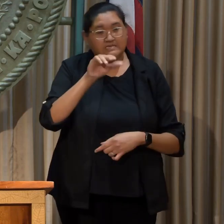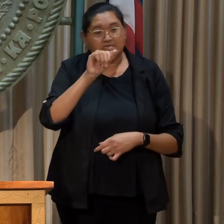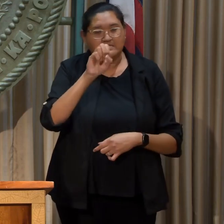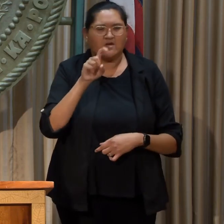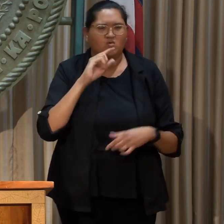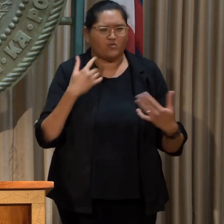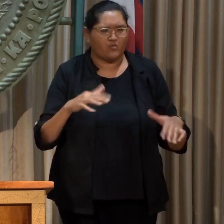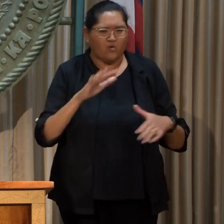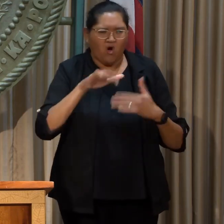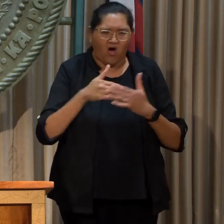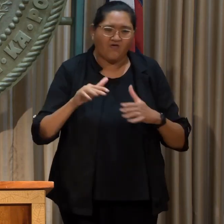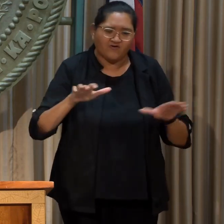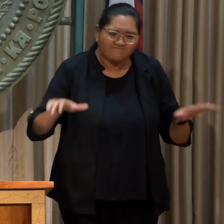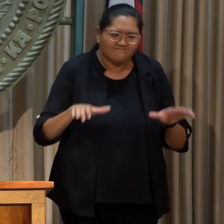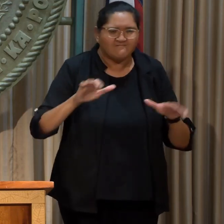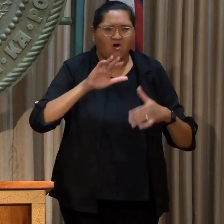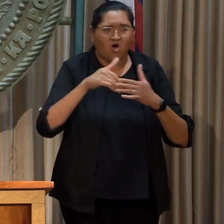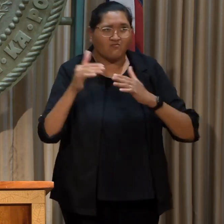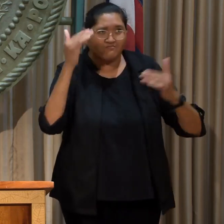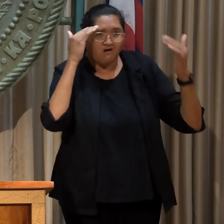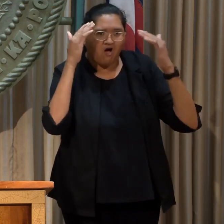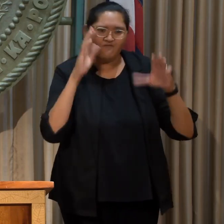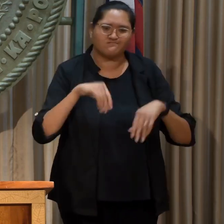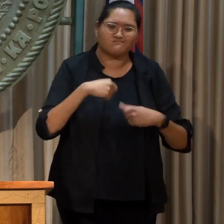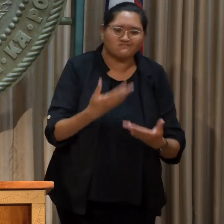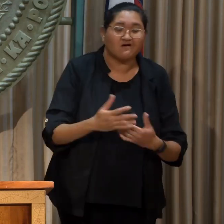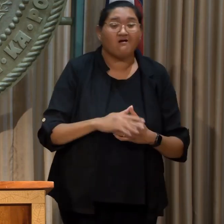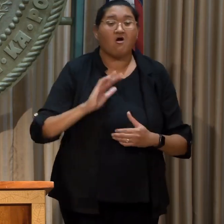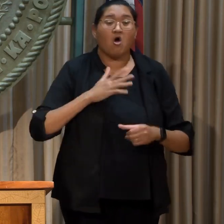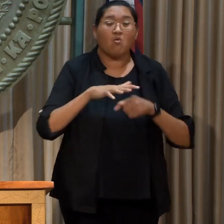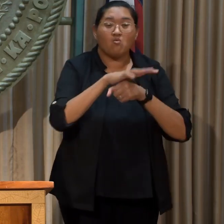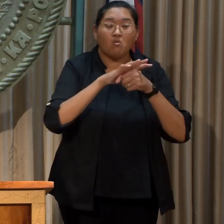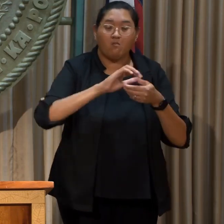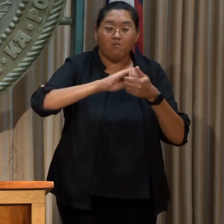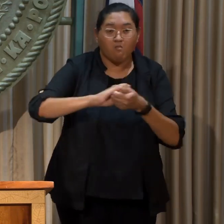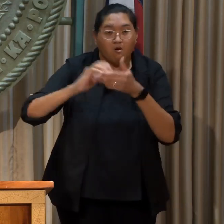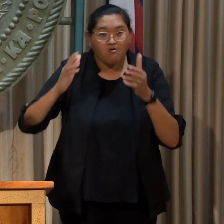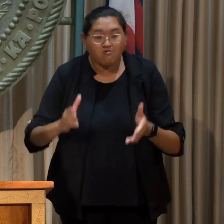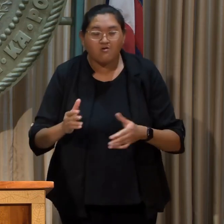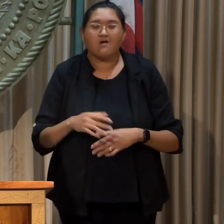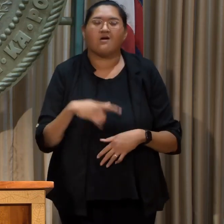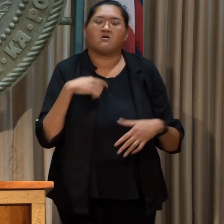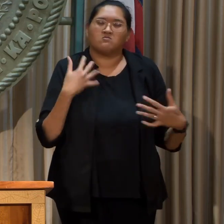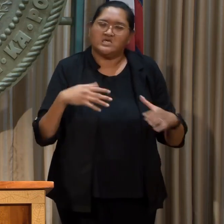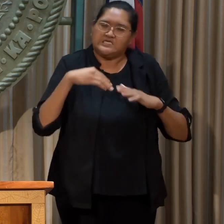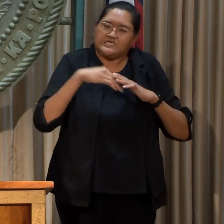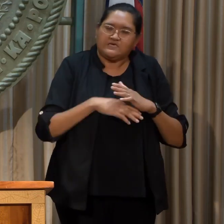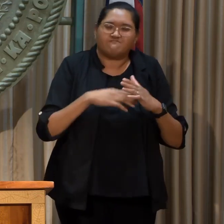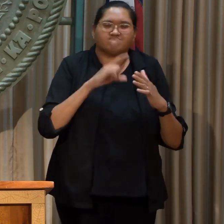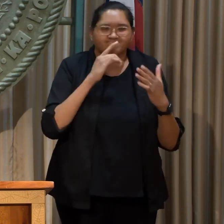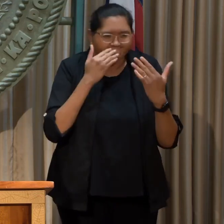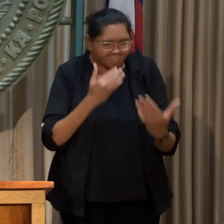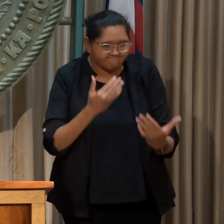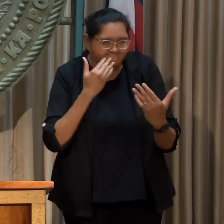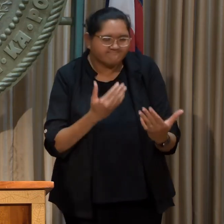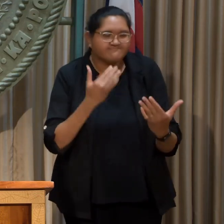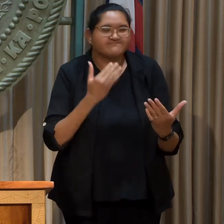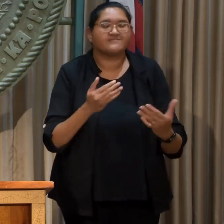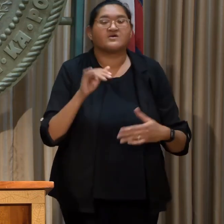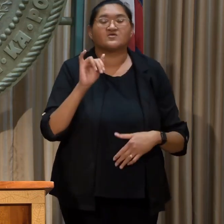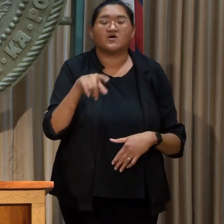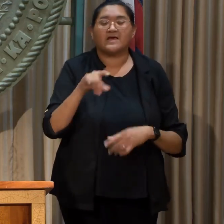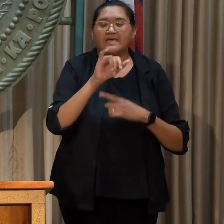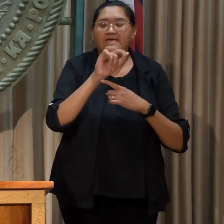their time and tremendous knowledge, to our local partners, and our deep, deep gratitude to the